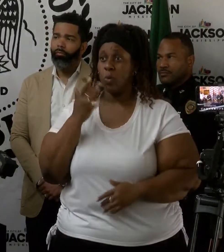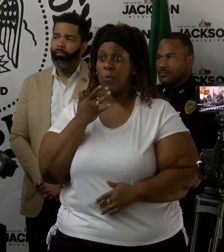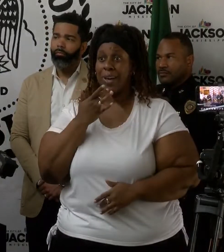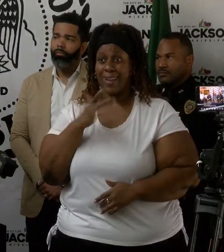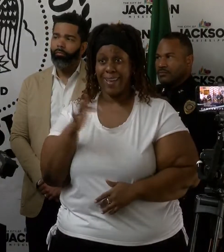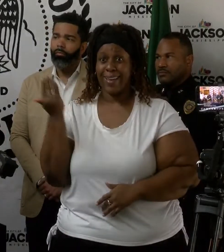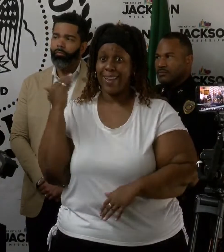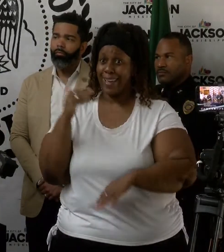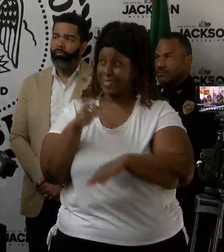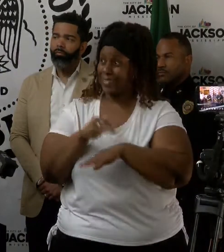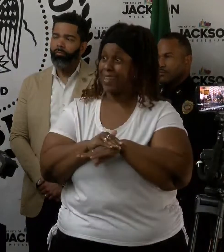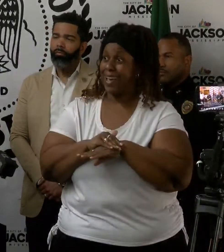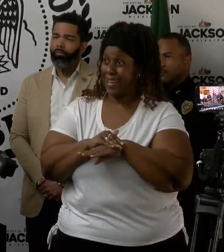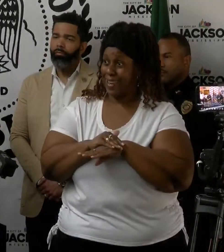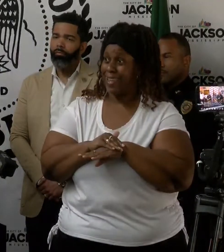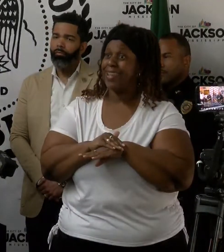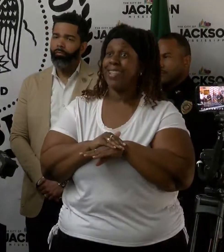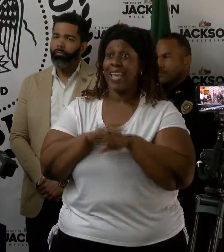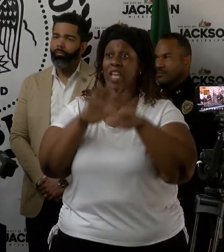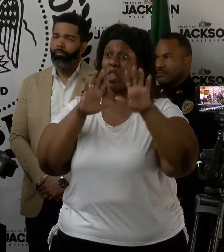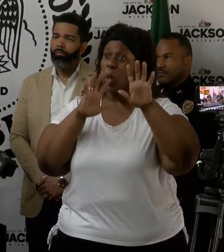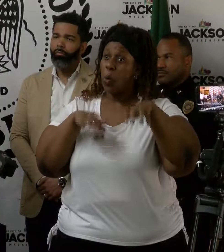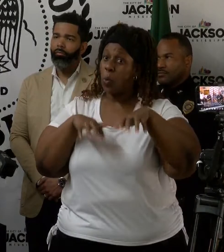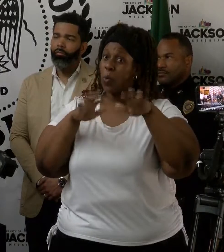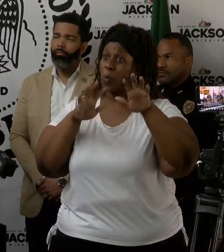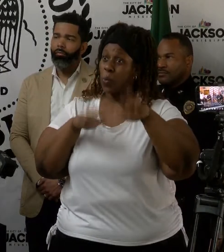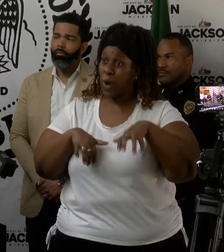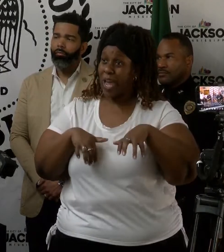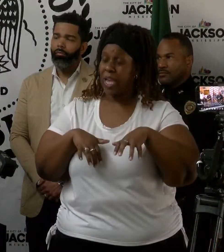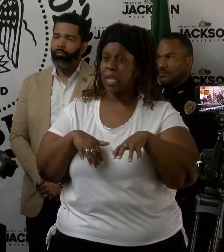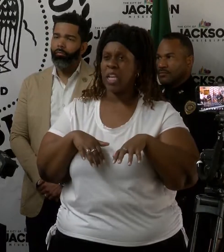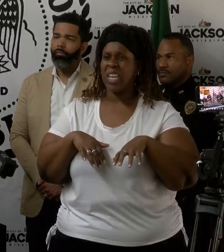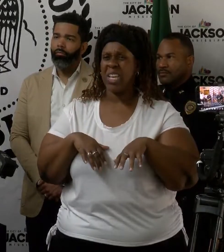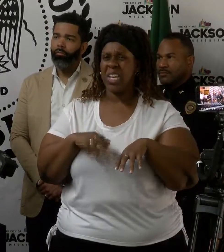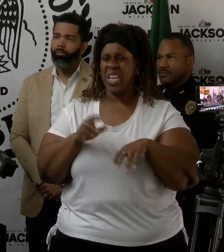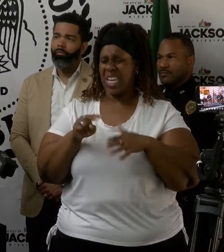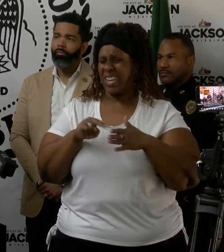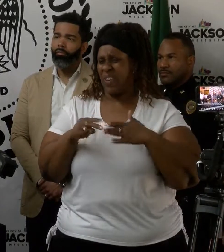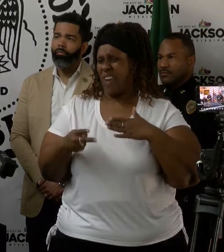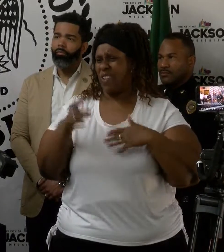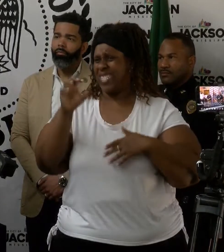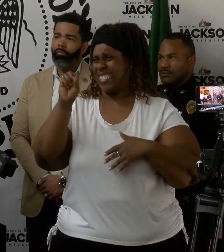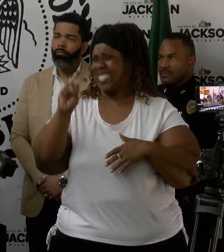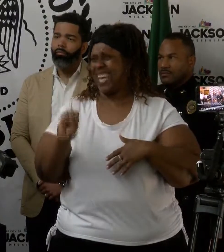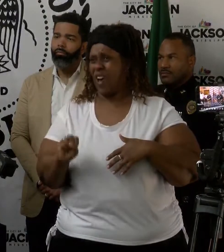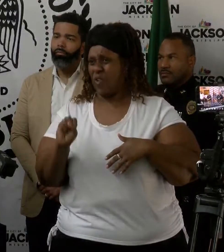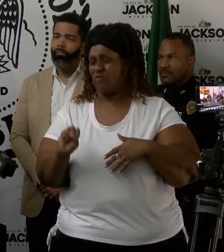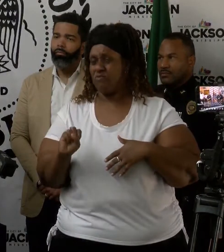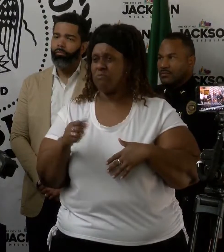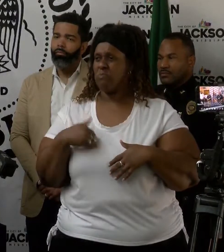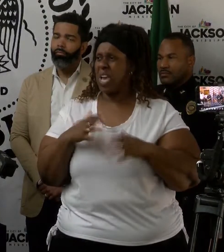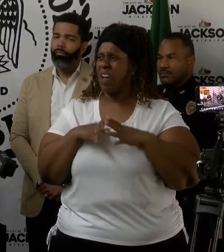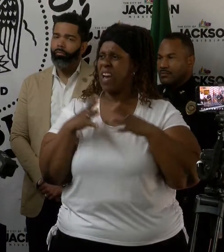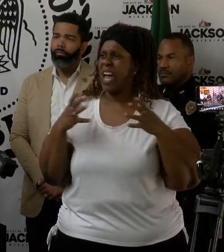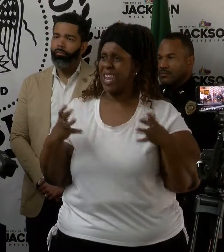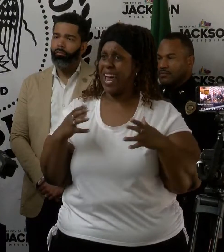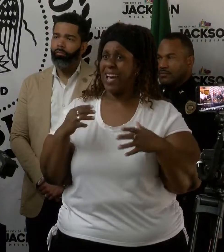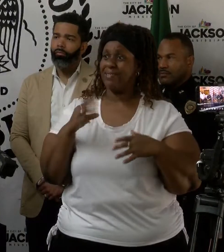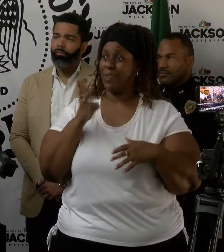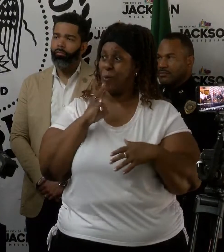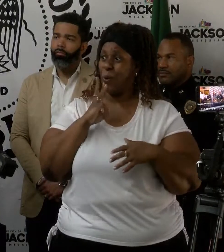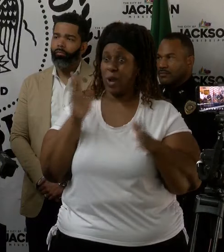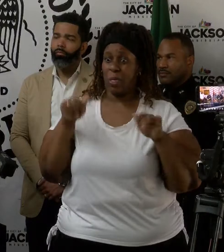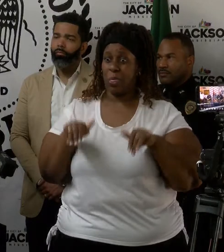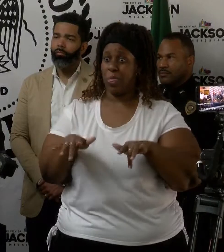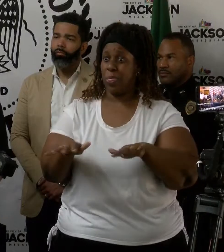last night that we had a rainfall that fell south of the lake. We had some pretty good flash flooding last